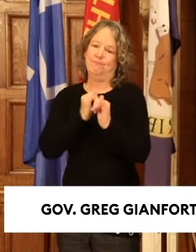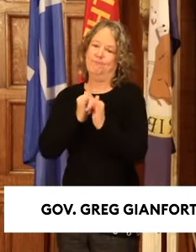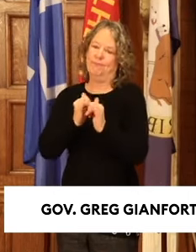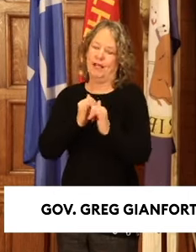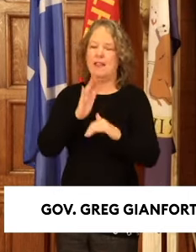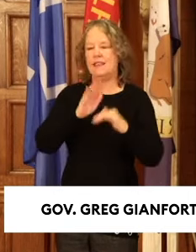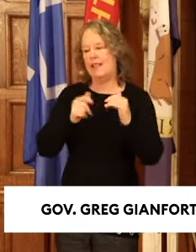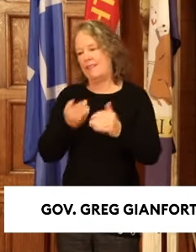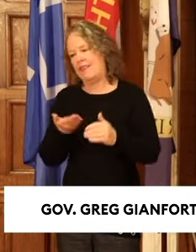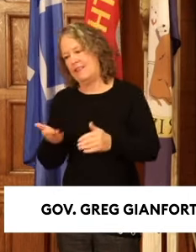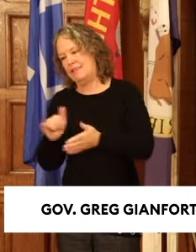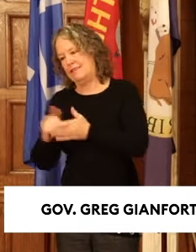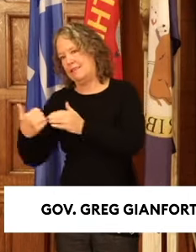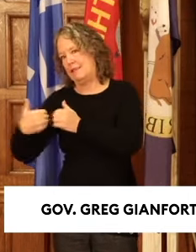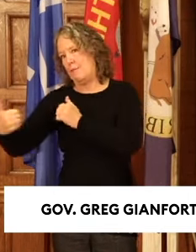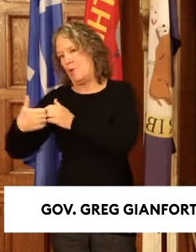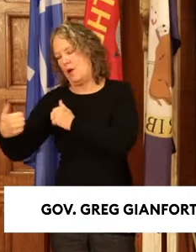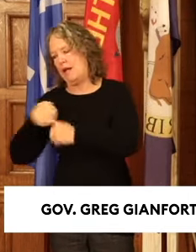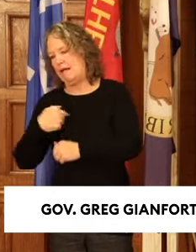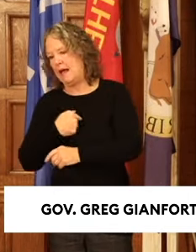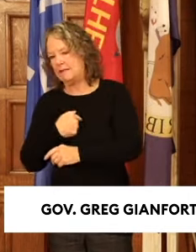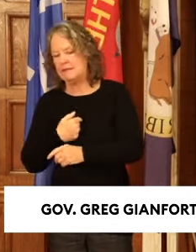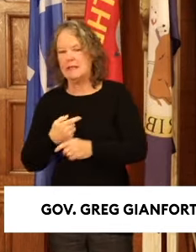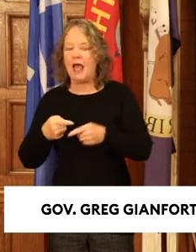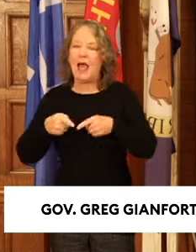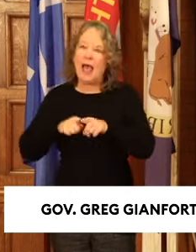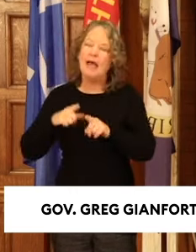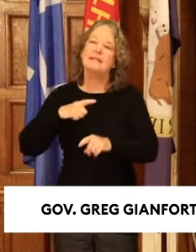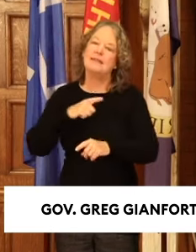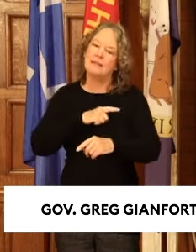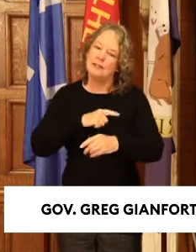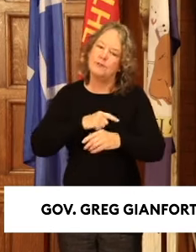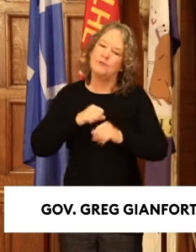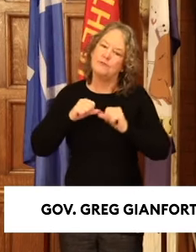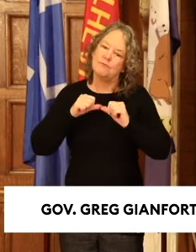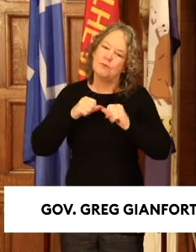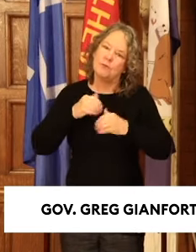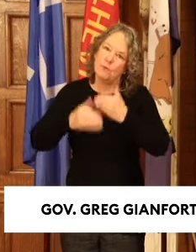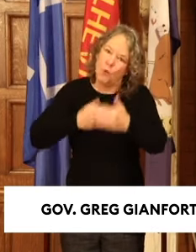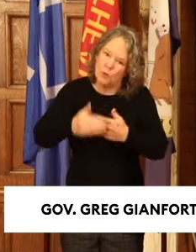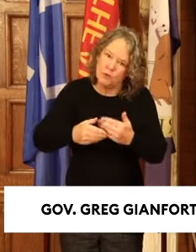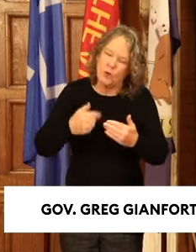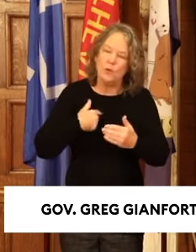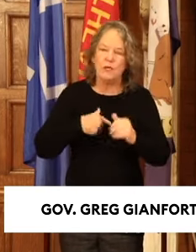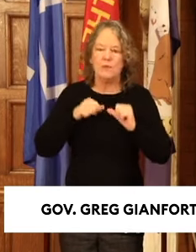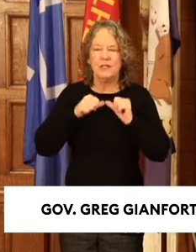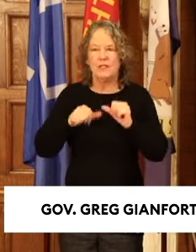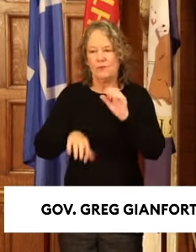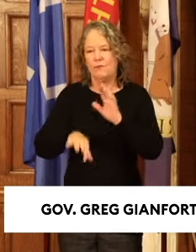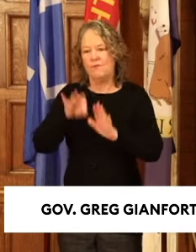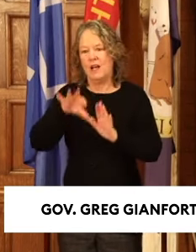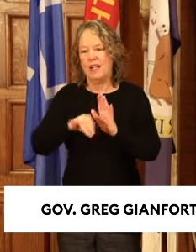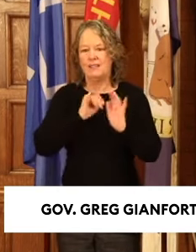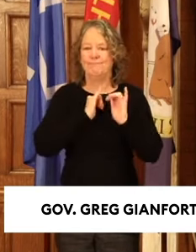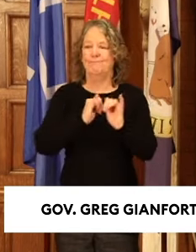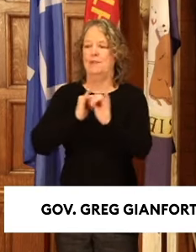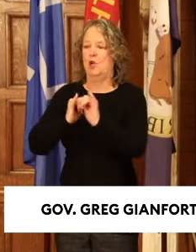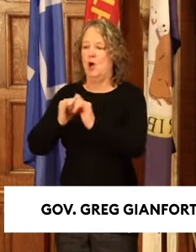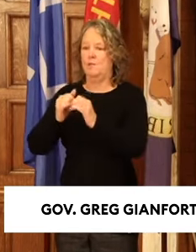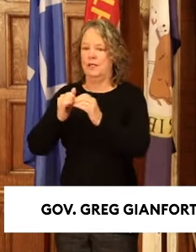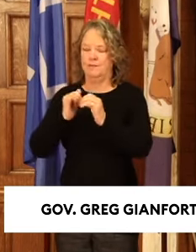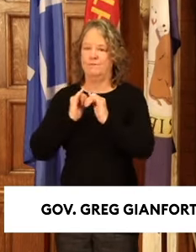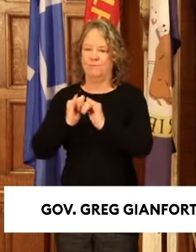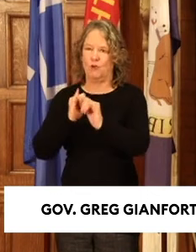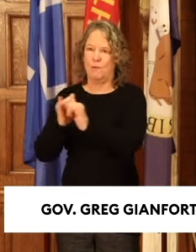legislative session rolls on, we'll continue finding common ground and delivering results for the people of Montana.